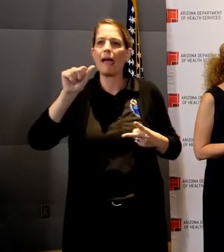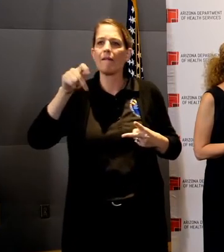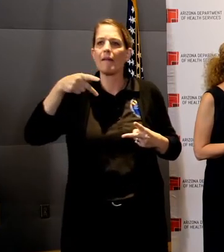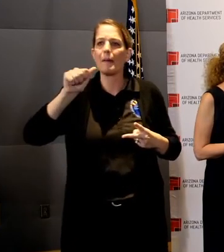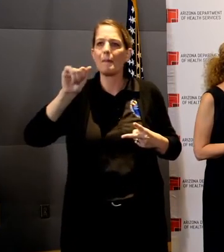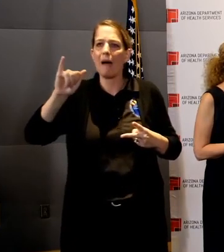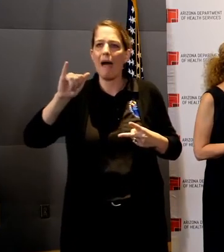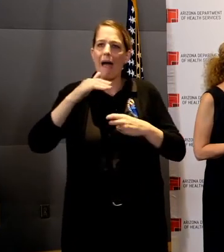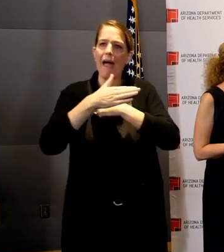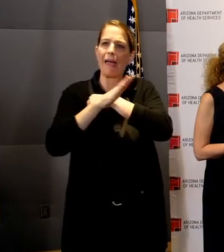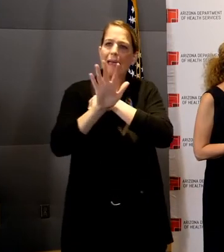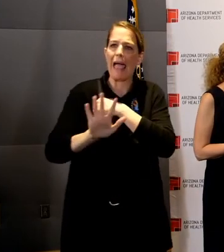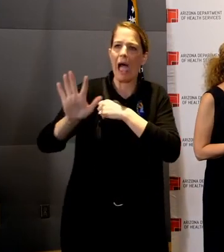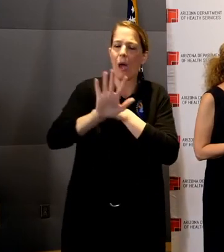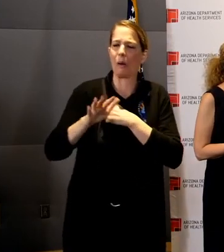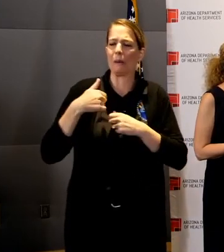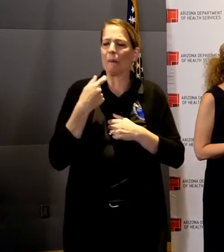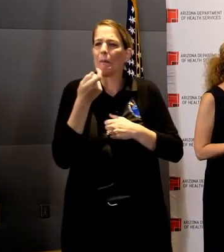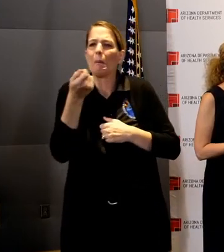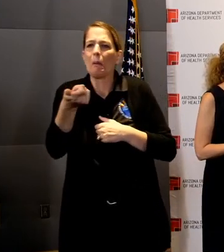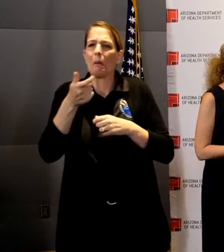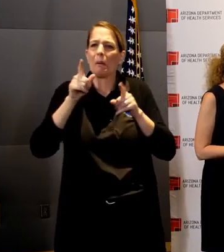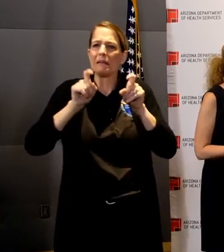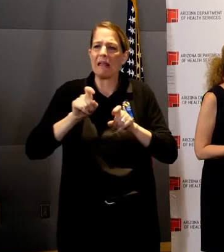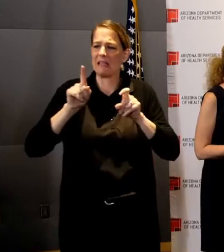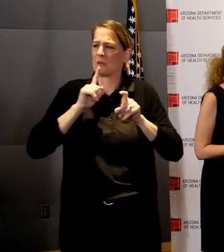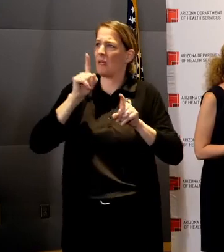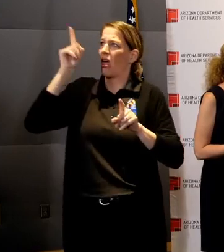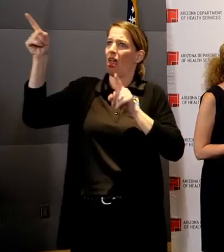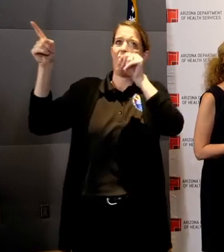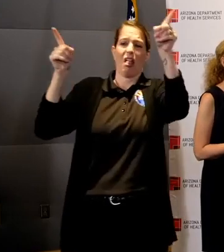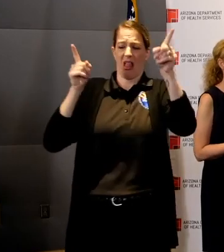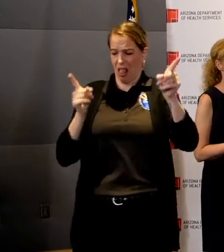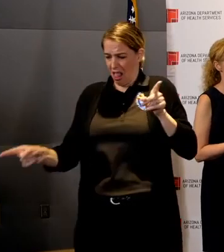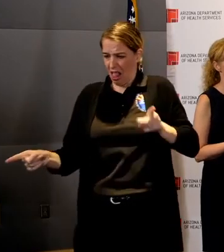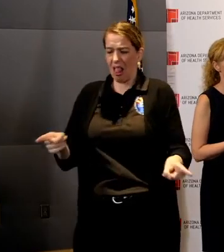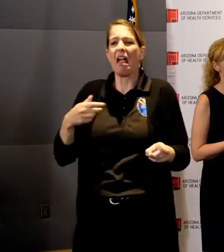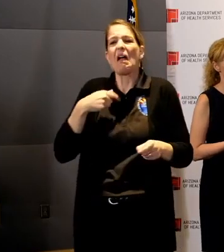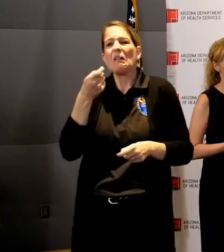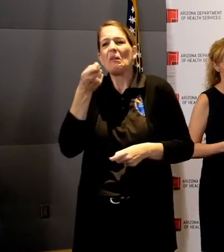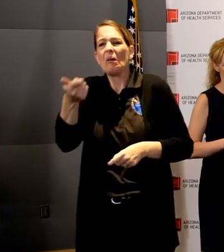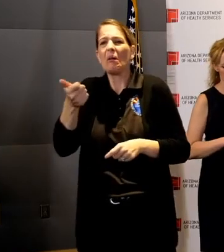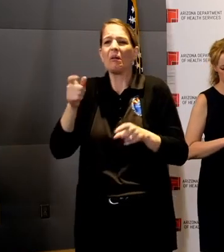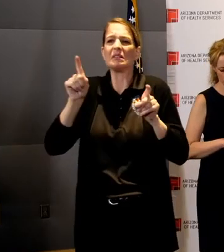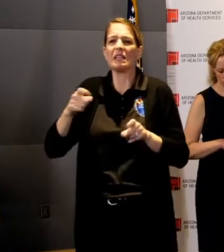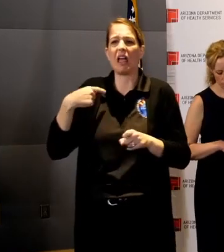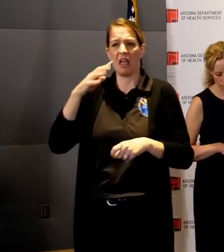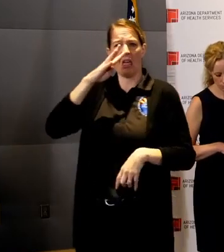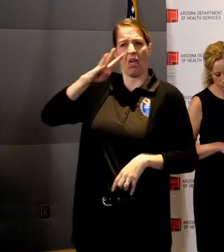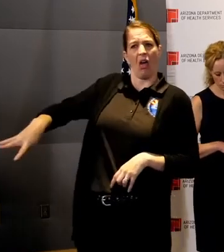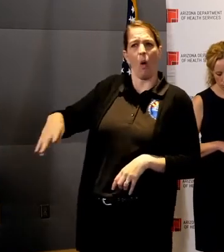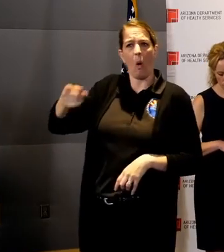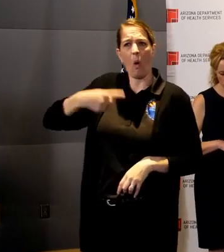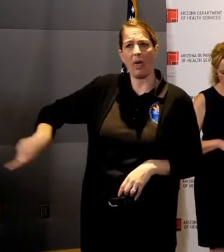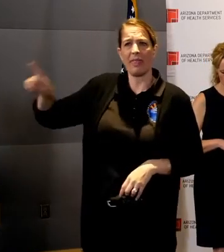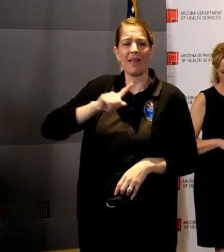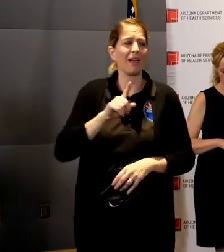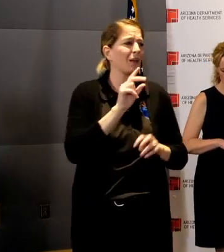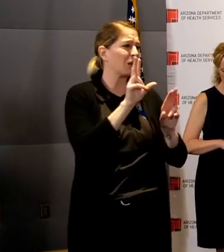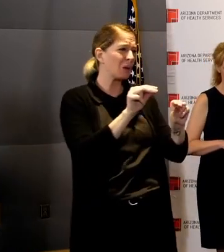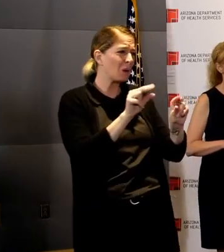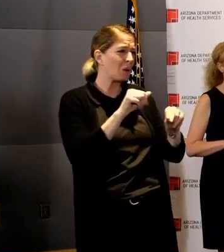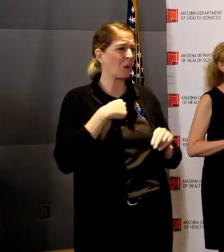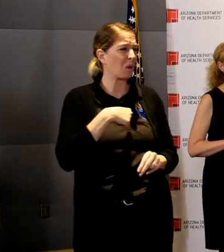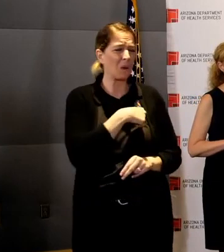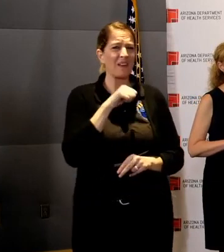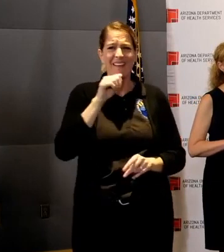urban areas, but how do you leave rural Arizona out of this? We're not leaving rural Arizona out of this. We are going to the